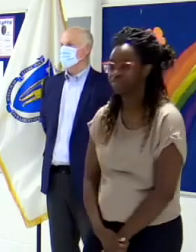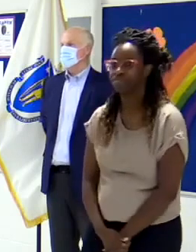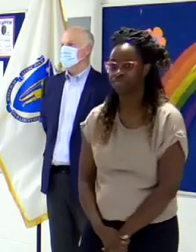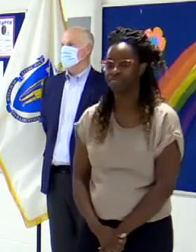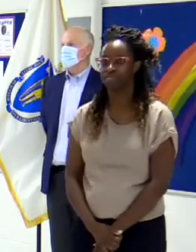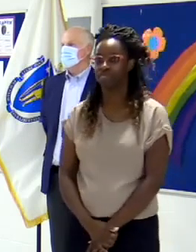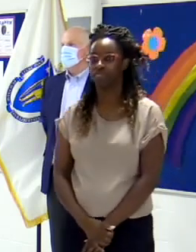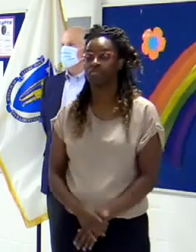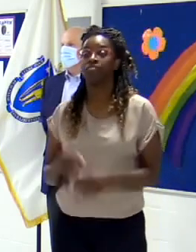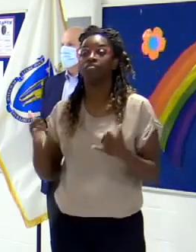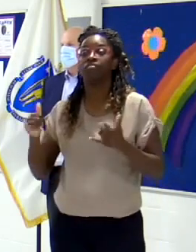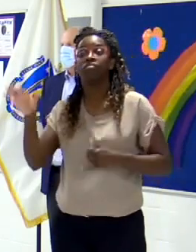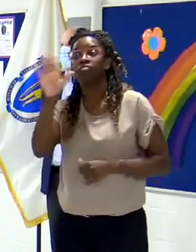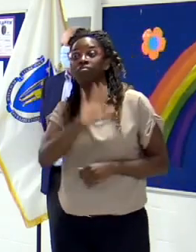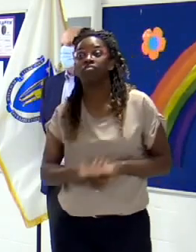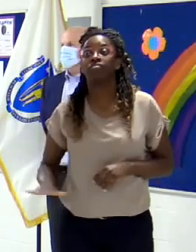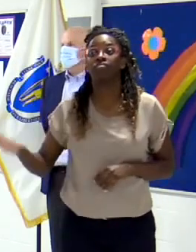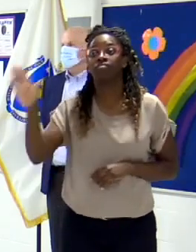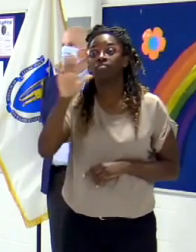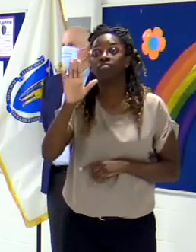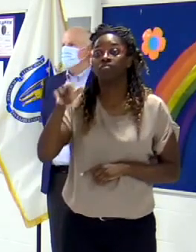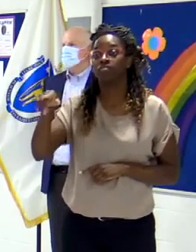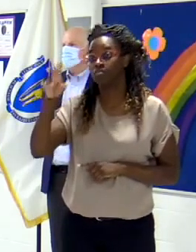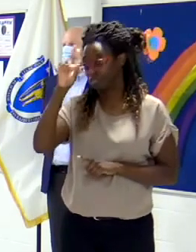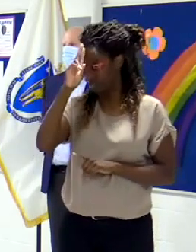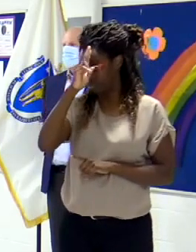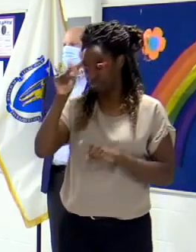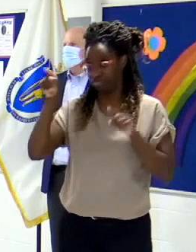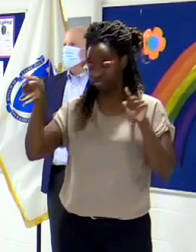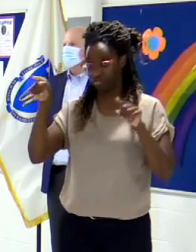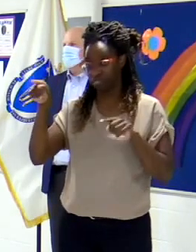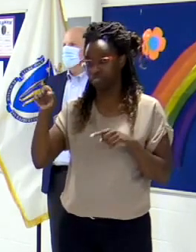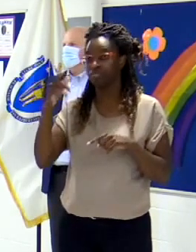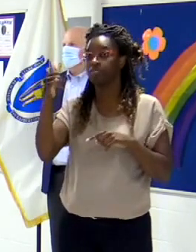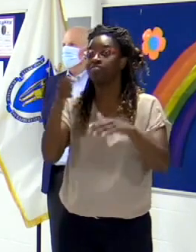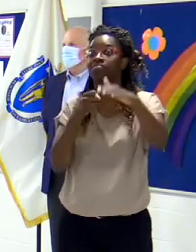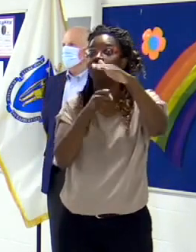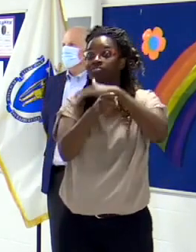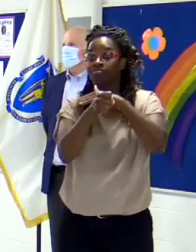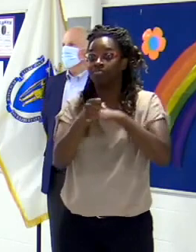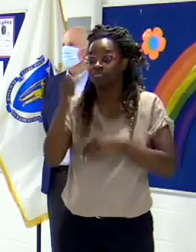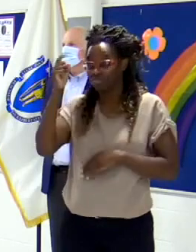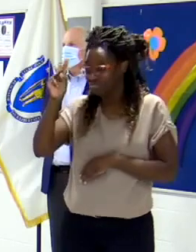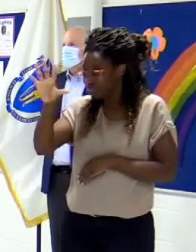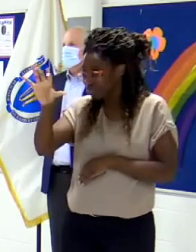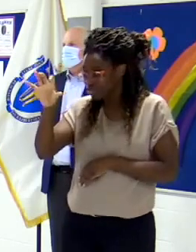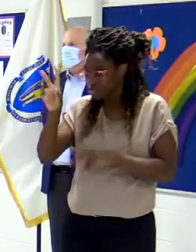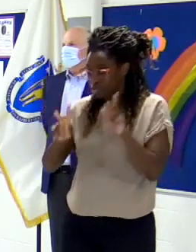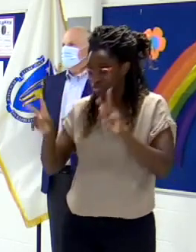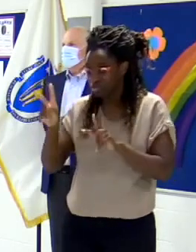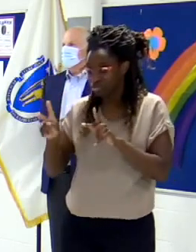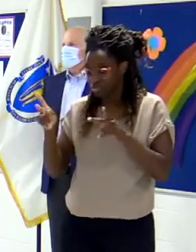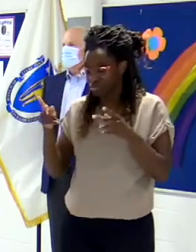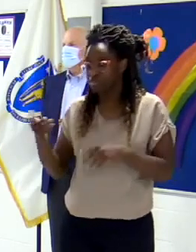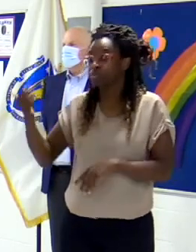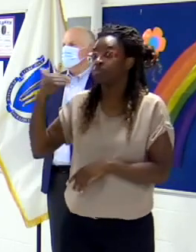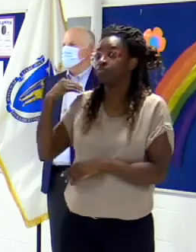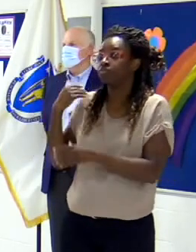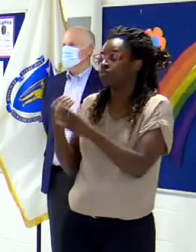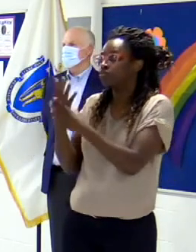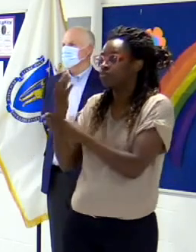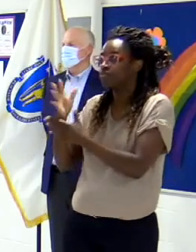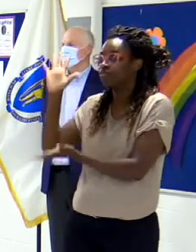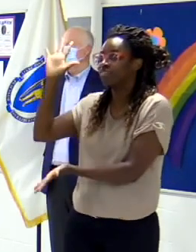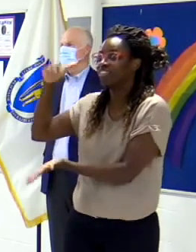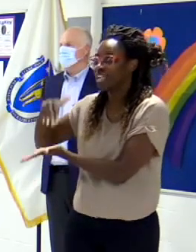5,500 people in the hospital at the peak of this back in the spring. 10